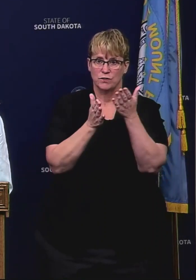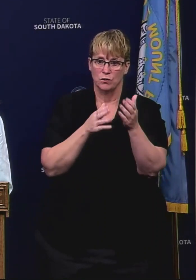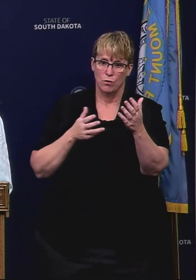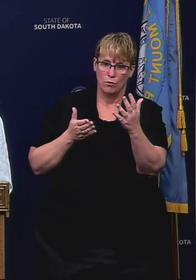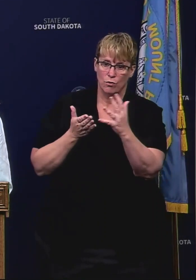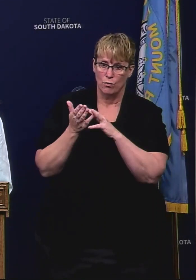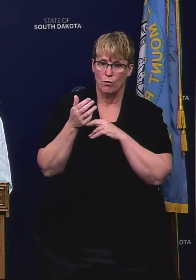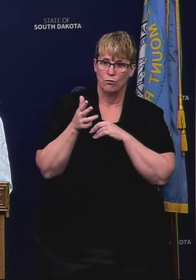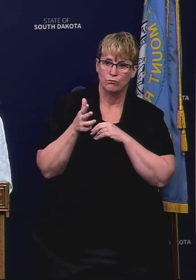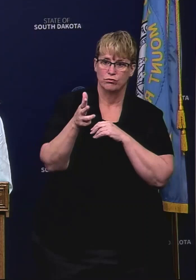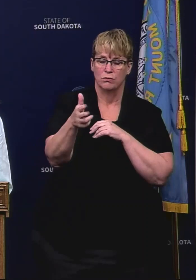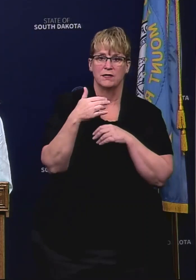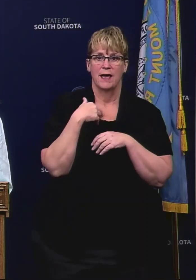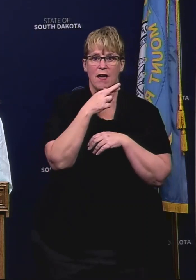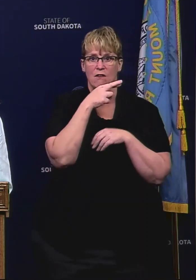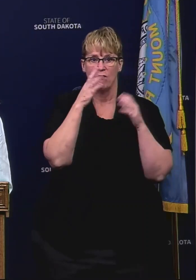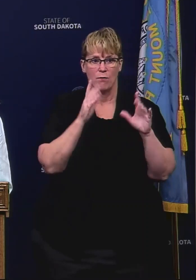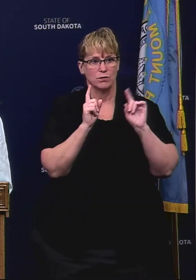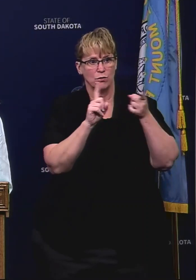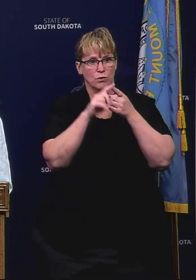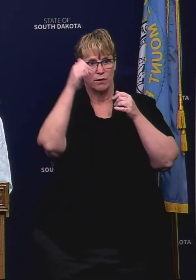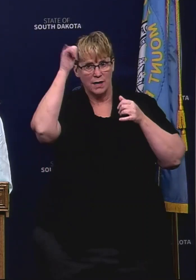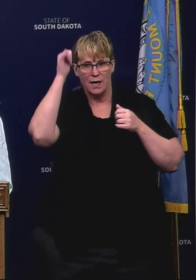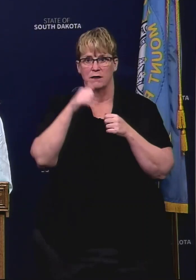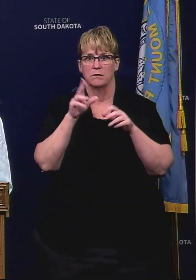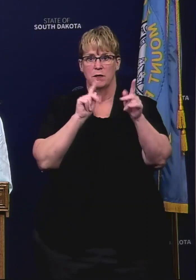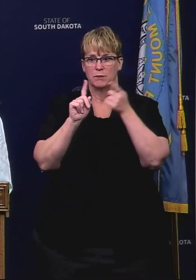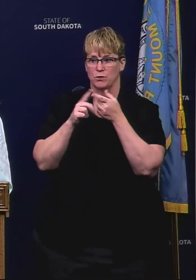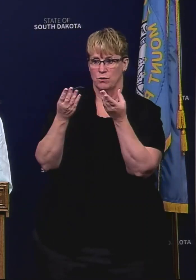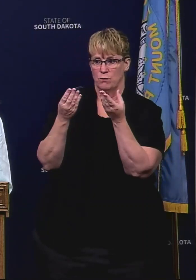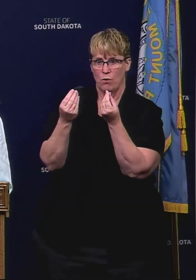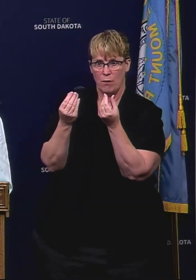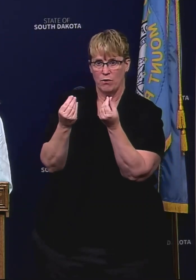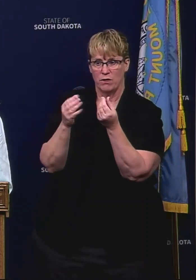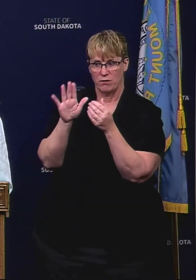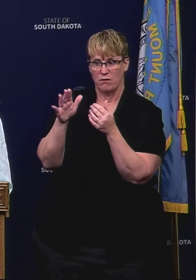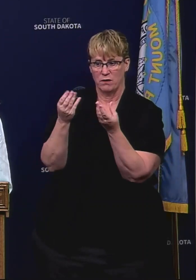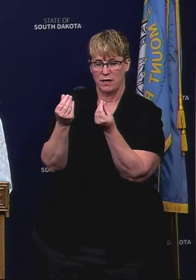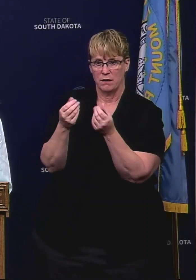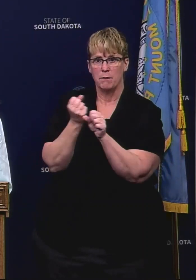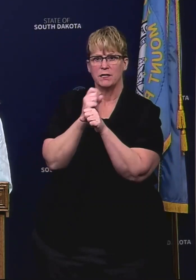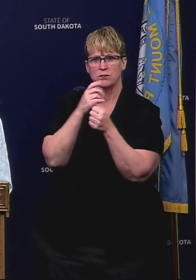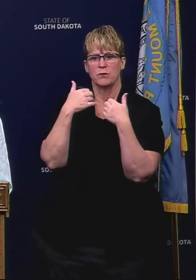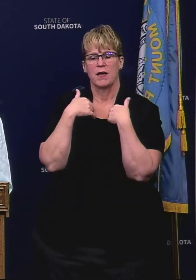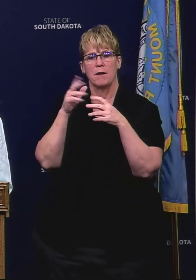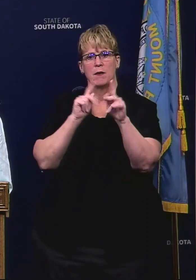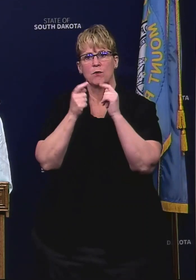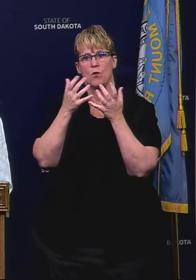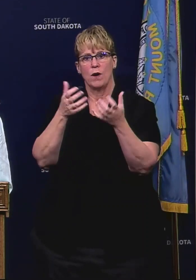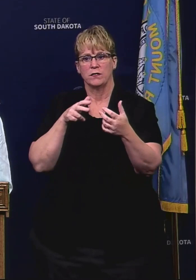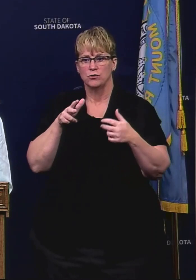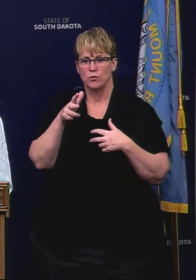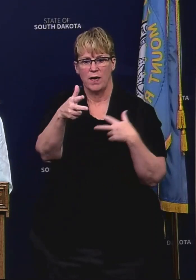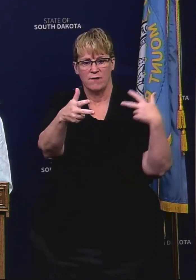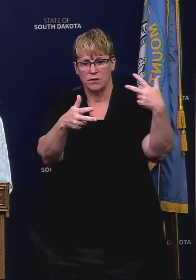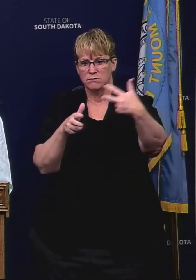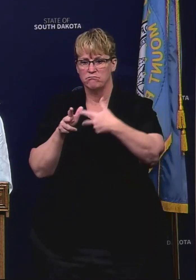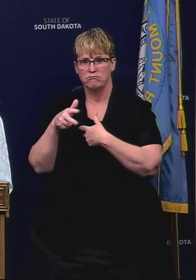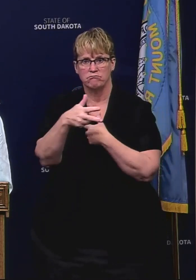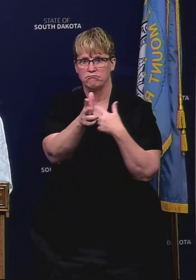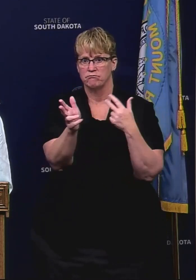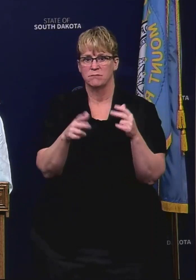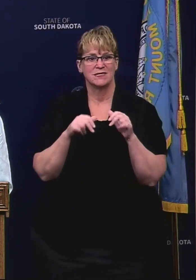to be able to get ranchers to their cattle people to their property and to make sure that we're allowing people who want to travel through the area